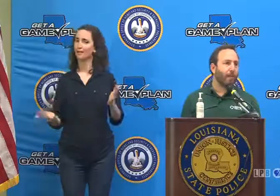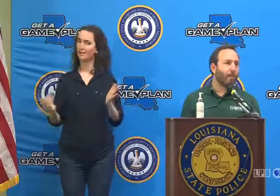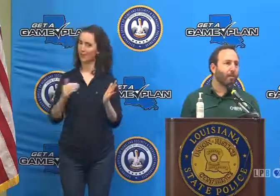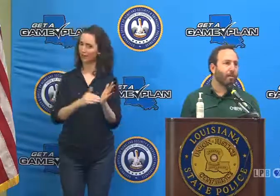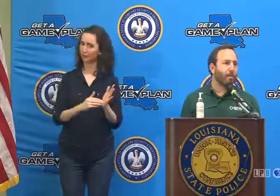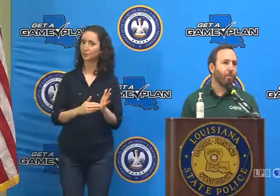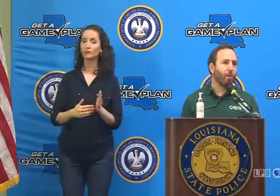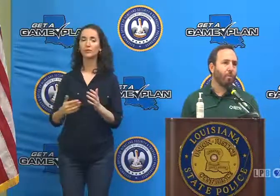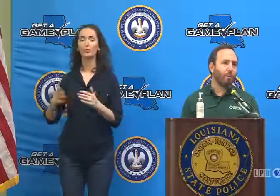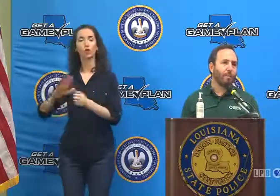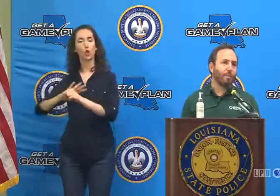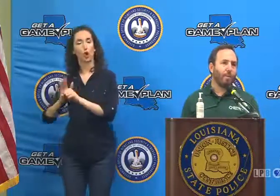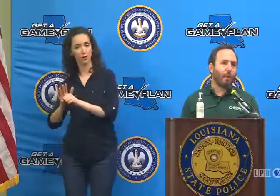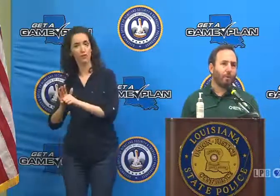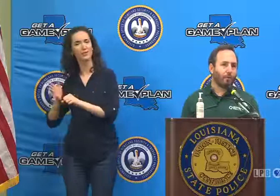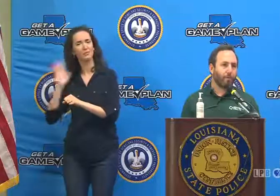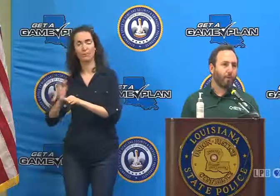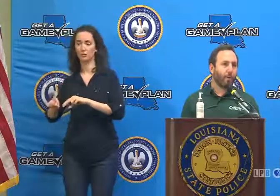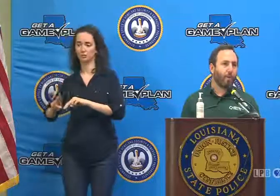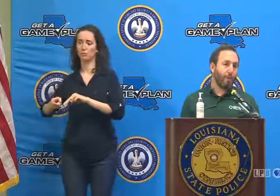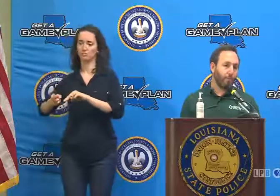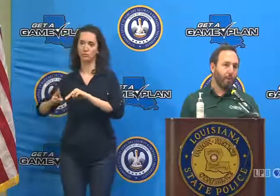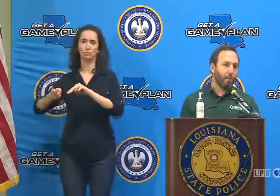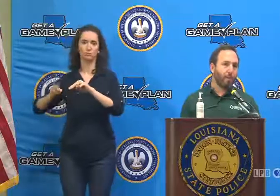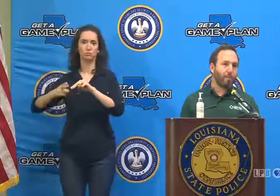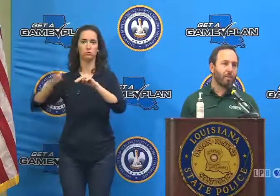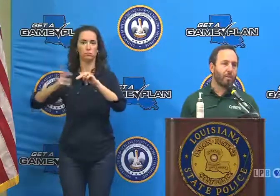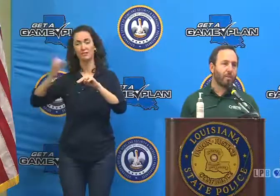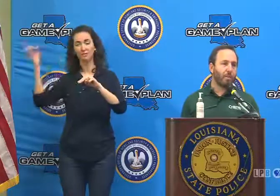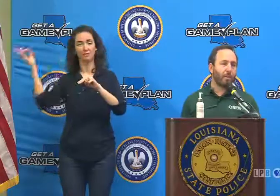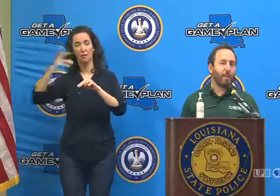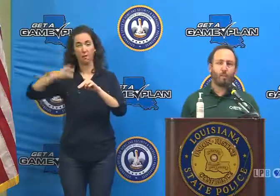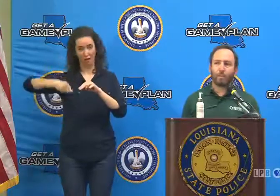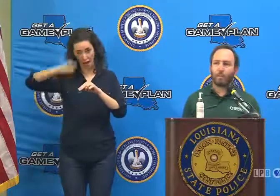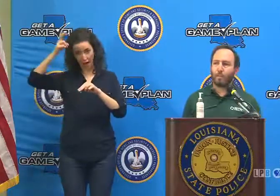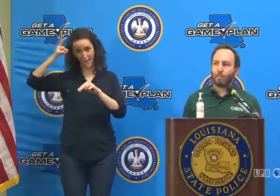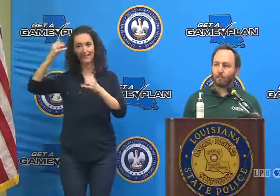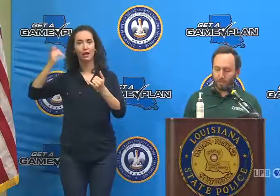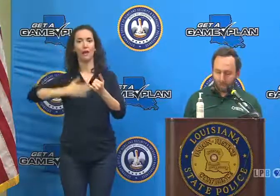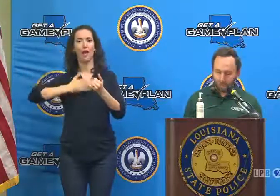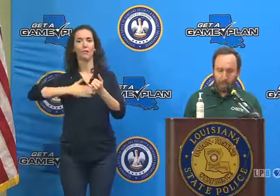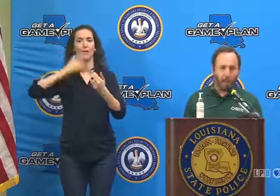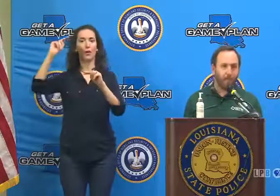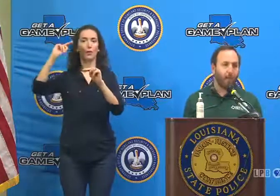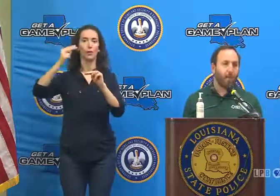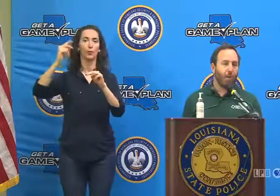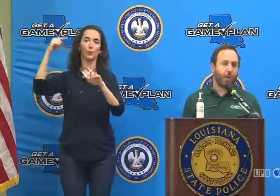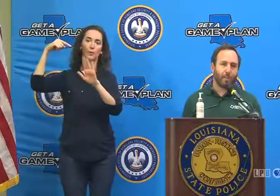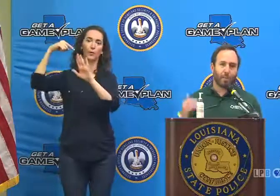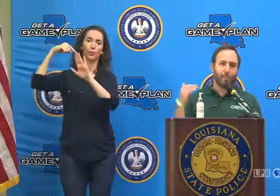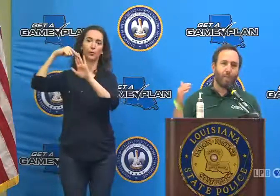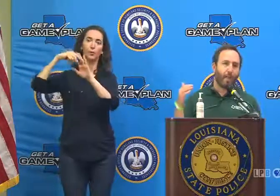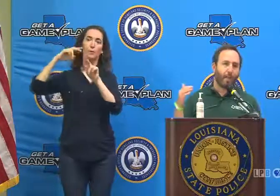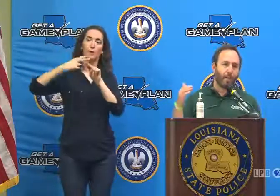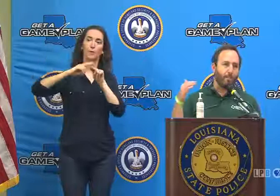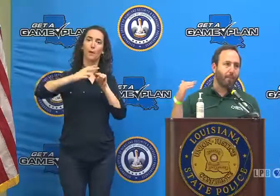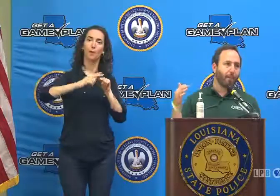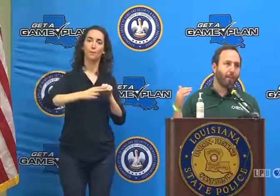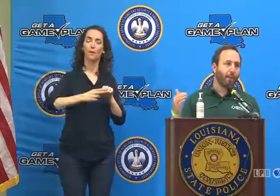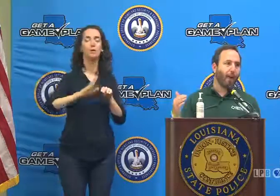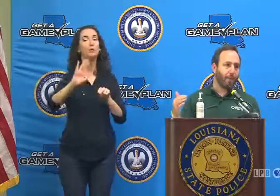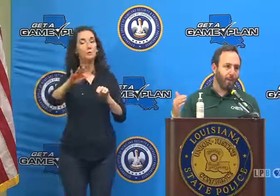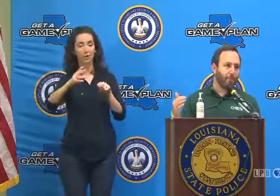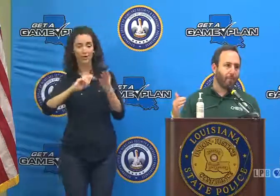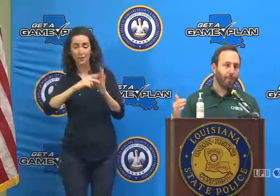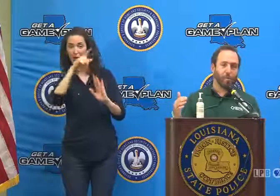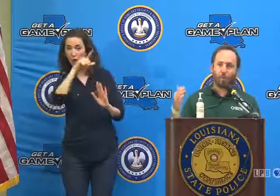declining from what was our fourth and most severe surge yet, but we still remain at a very,